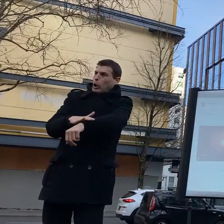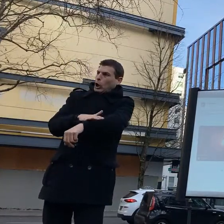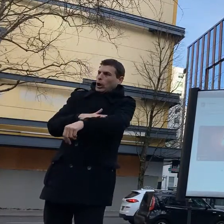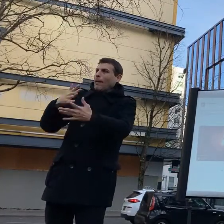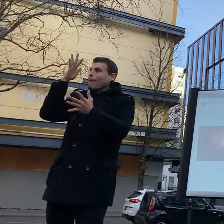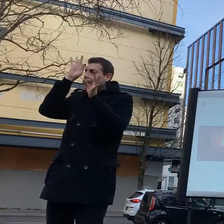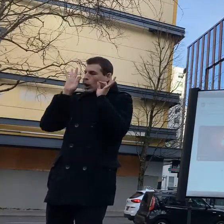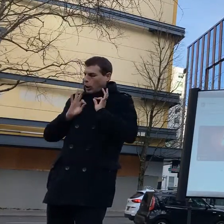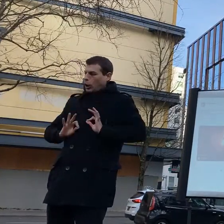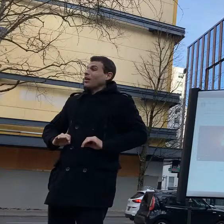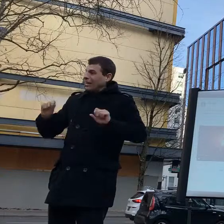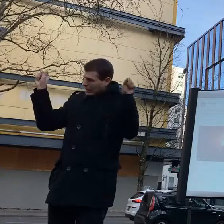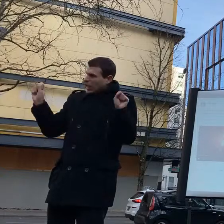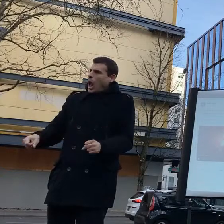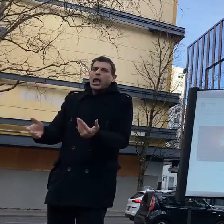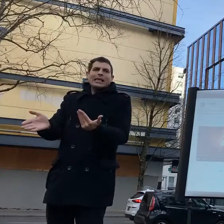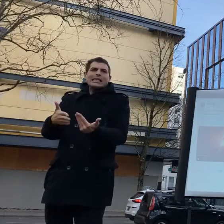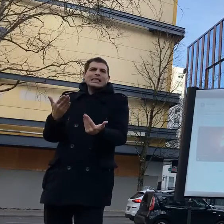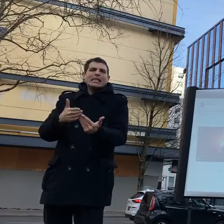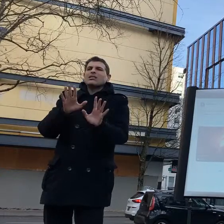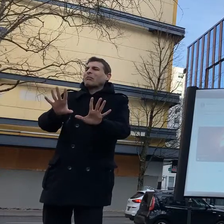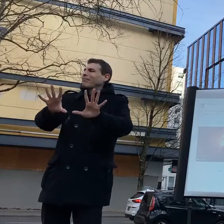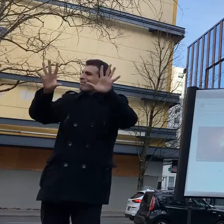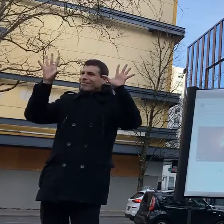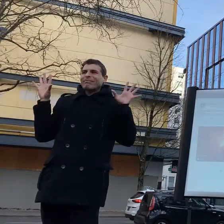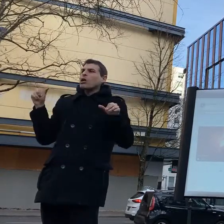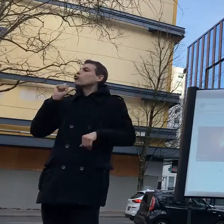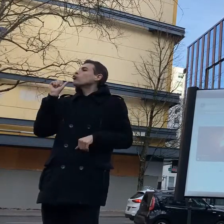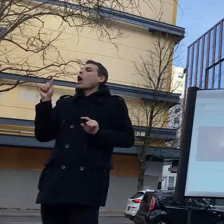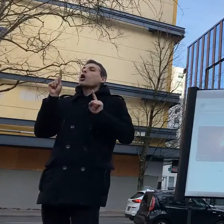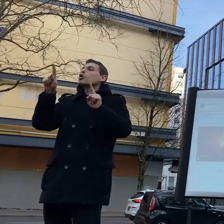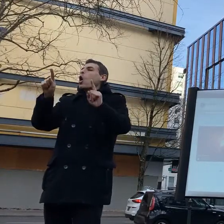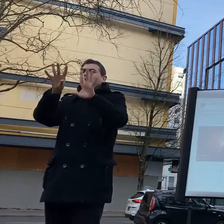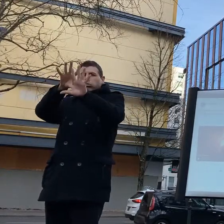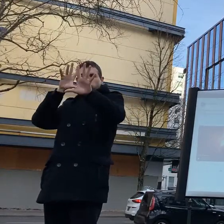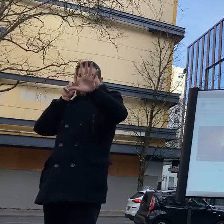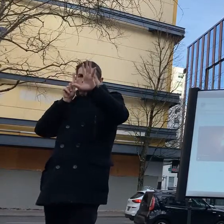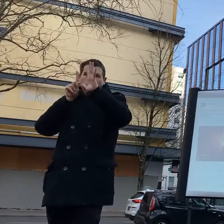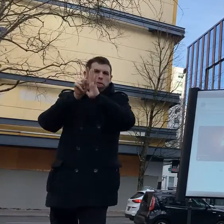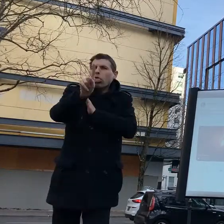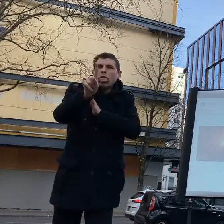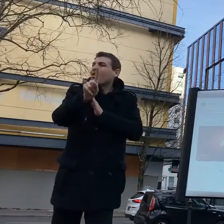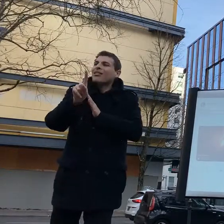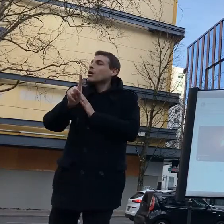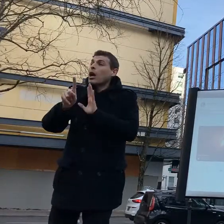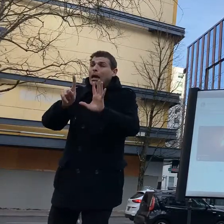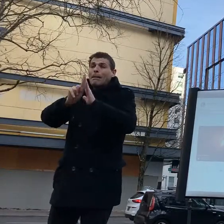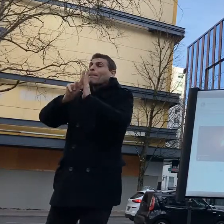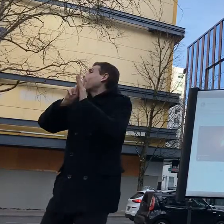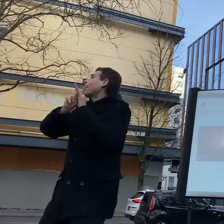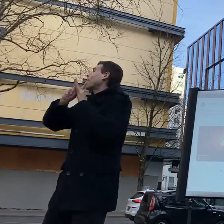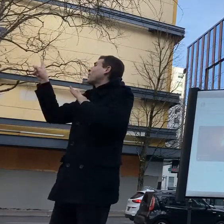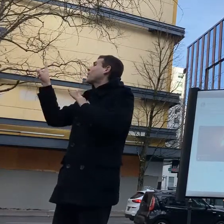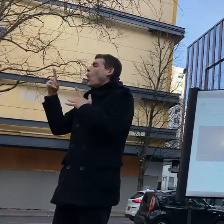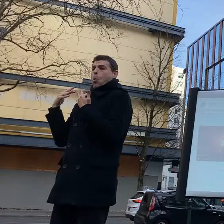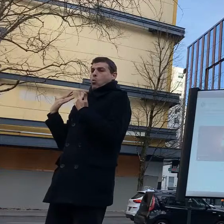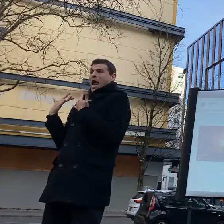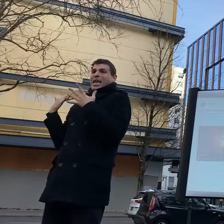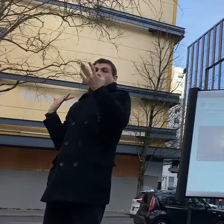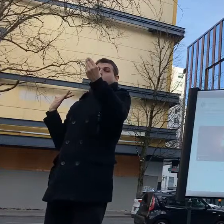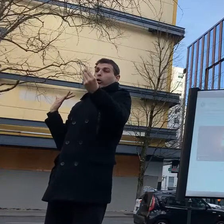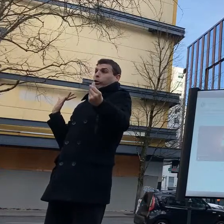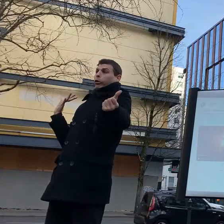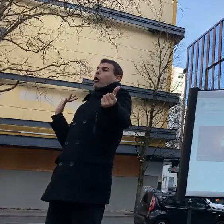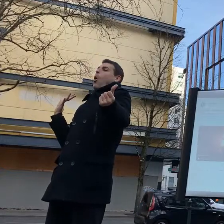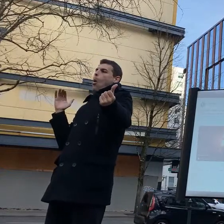and say that all this stuff is available um online at chemical weapons research.com hd